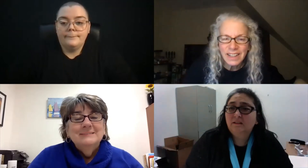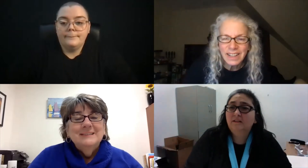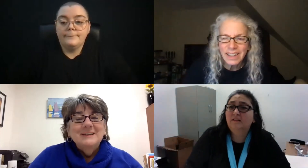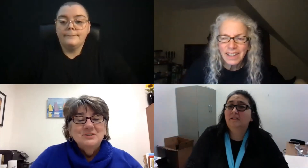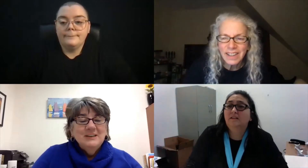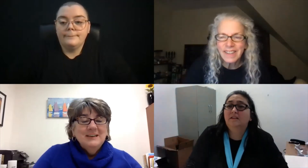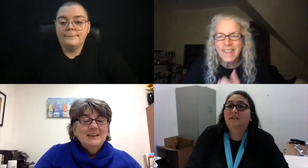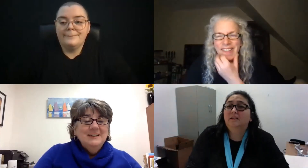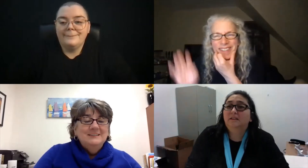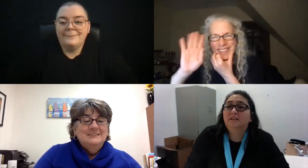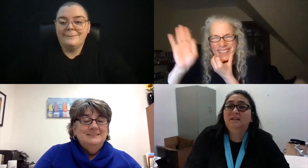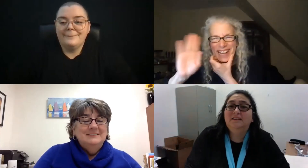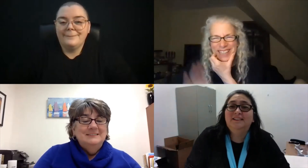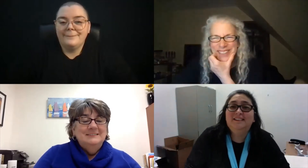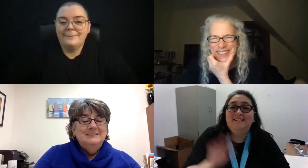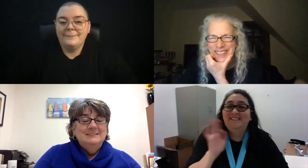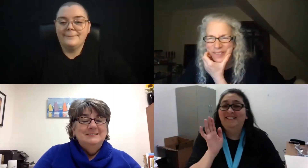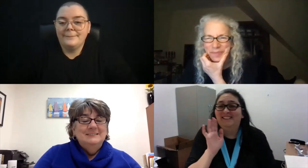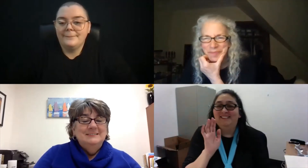Hi, Jeannie.